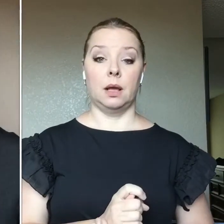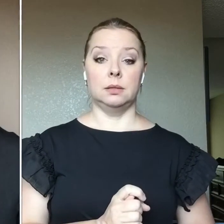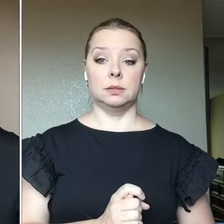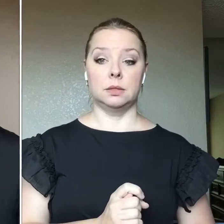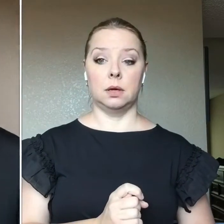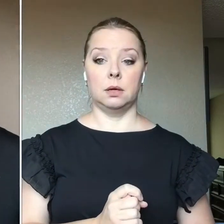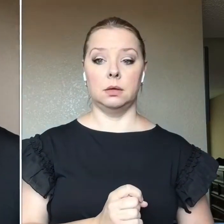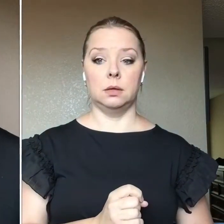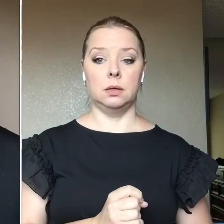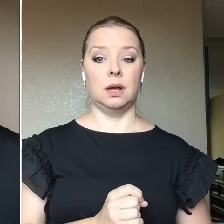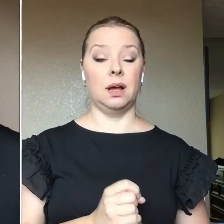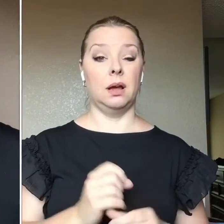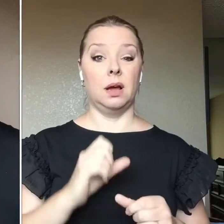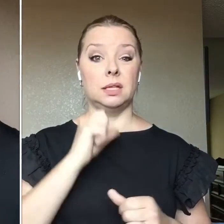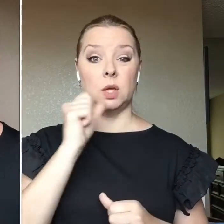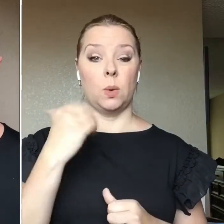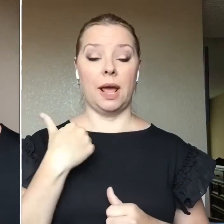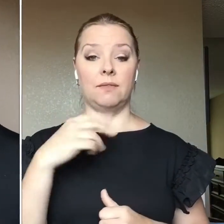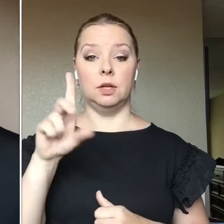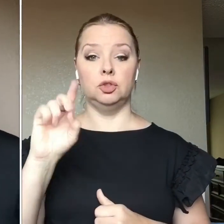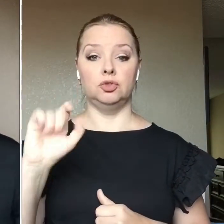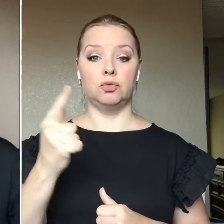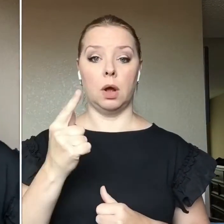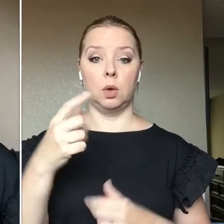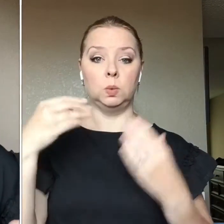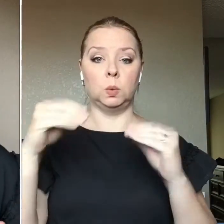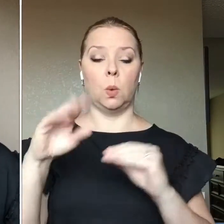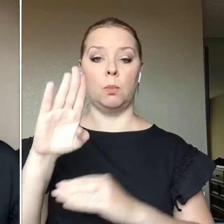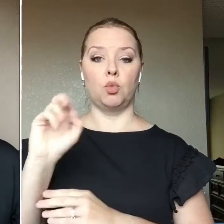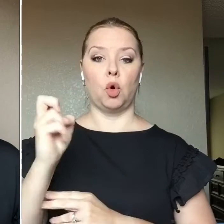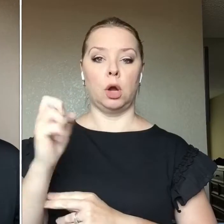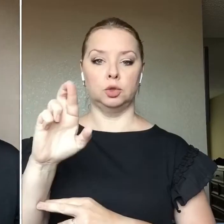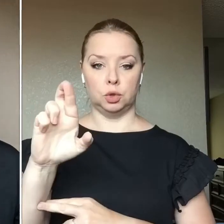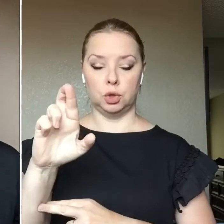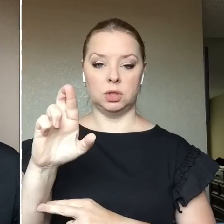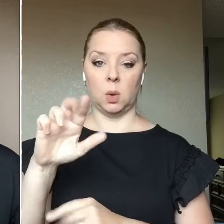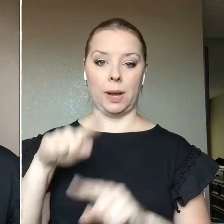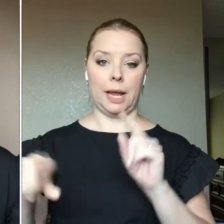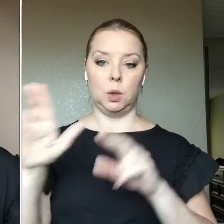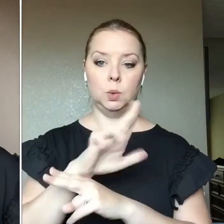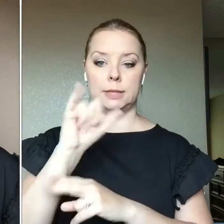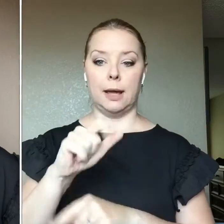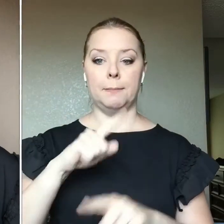bronzer So I can't use that But we're gonna go in With our finishing spray